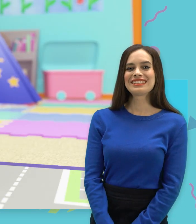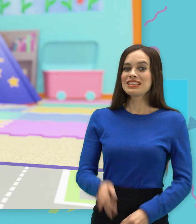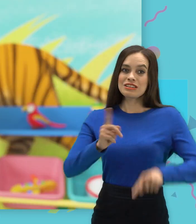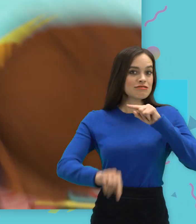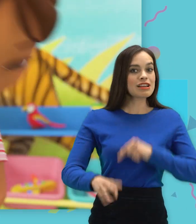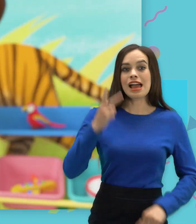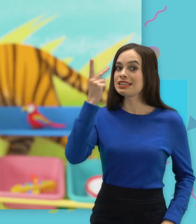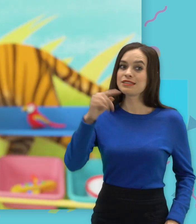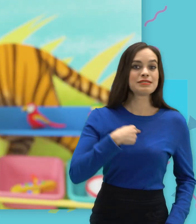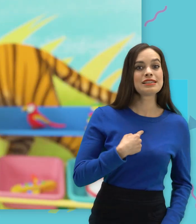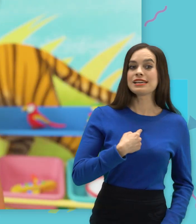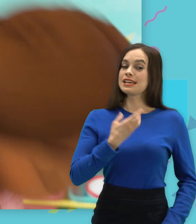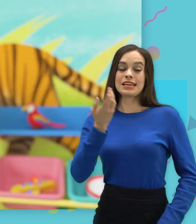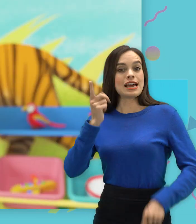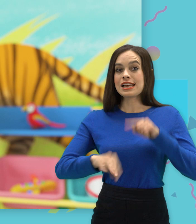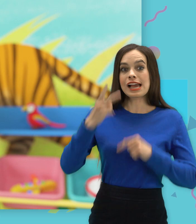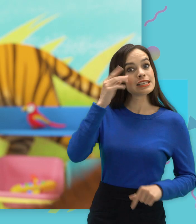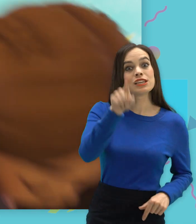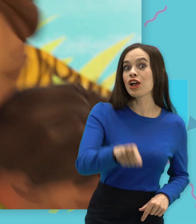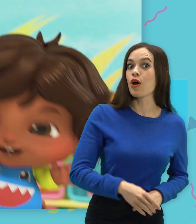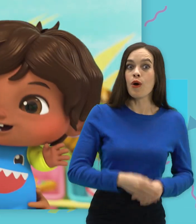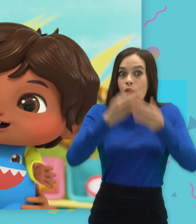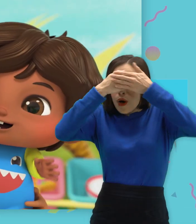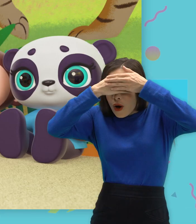You can't see me and I can't see you